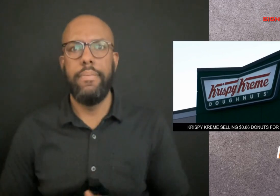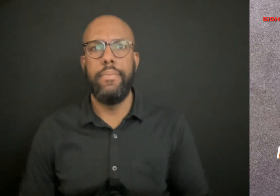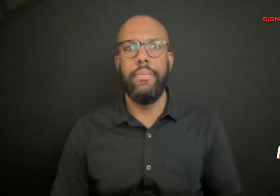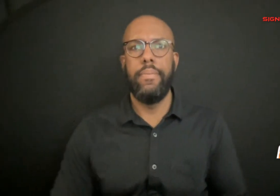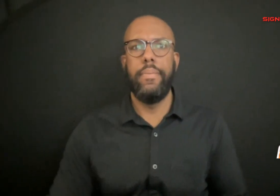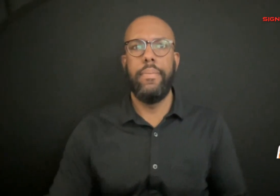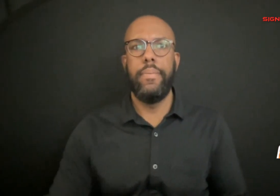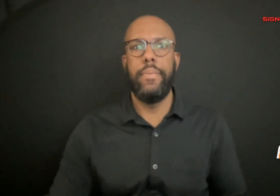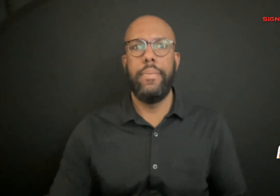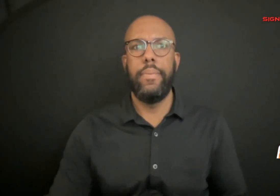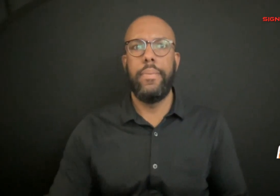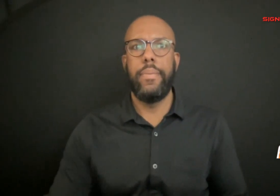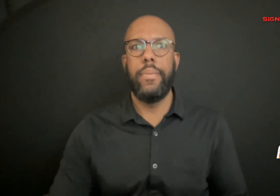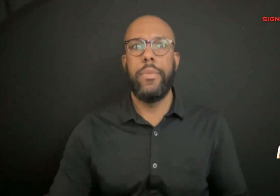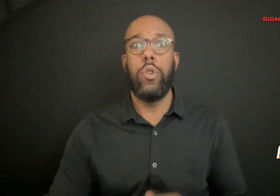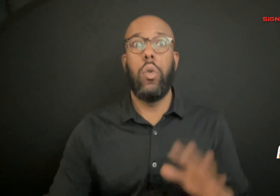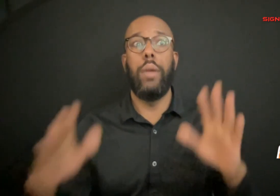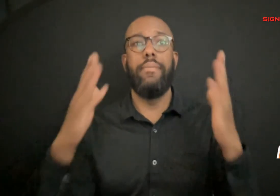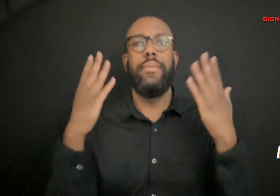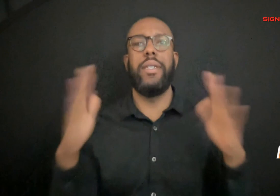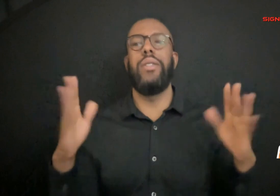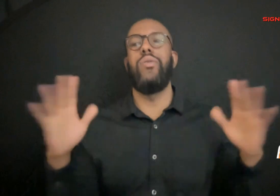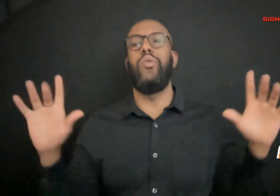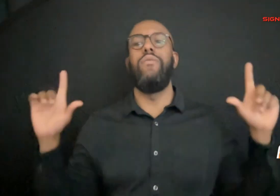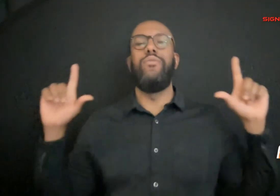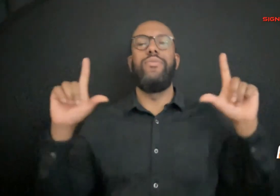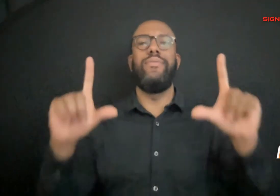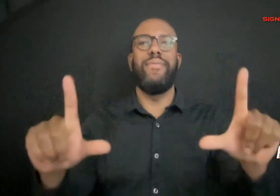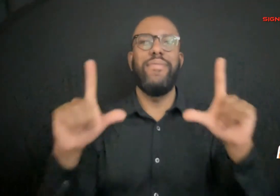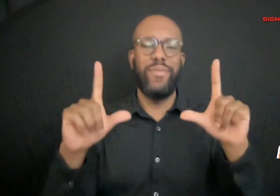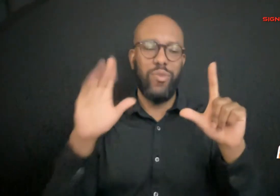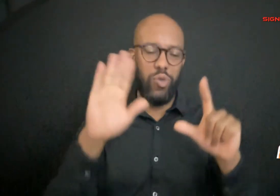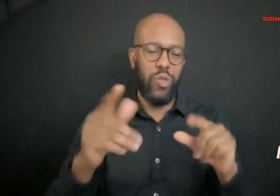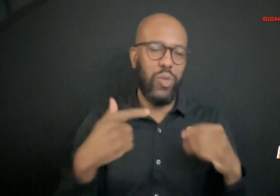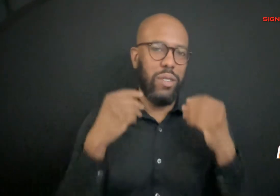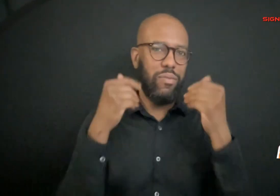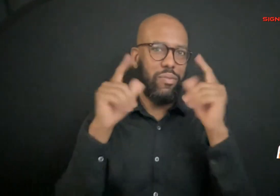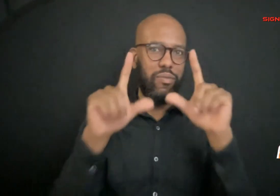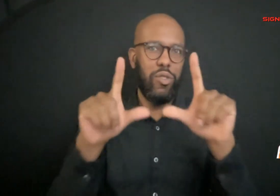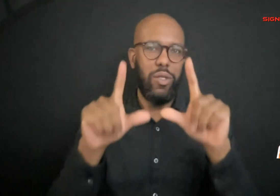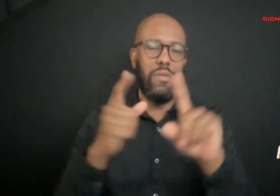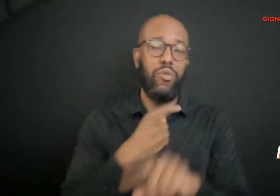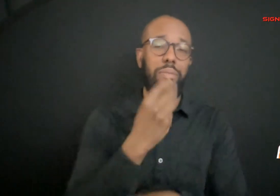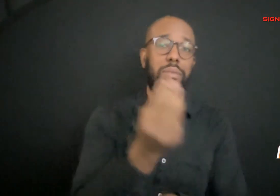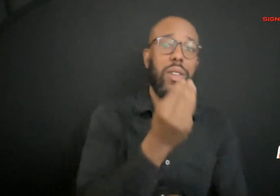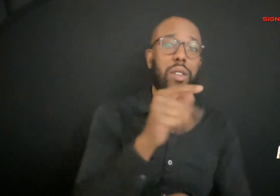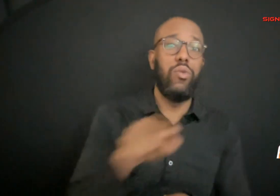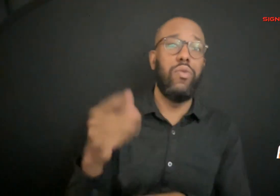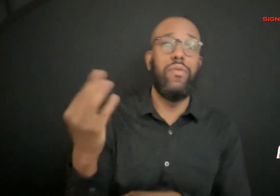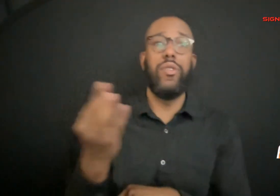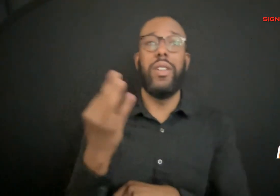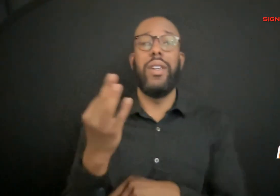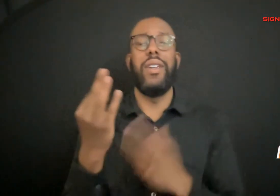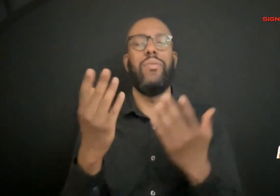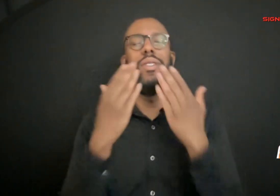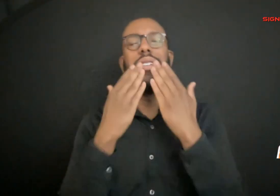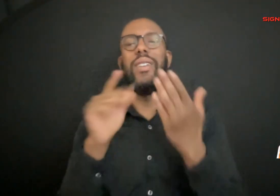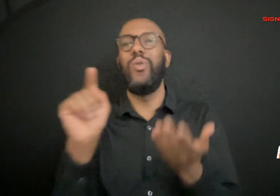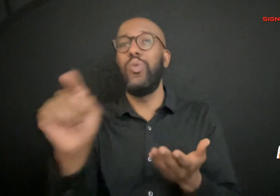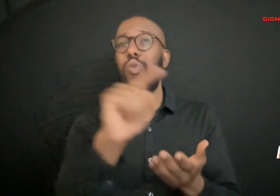And that's it for today. SignOne News will be broadcasting updates Monday through Friday. A big thank you to our